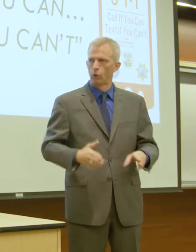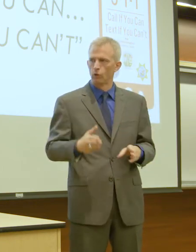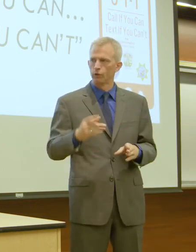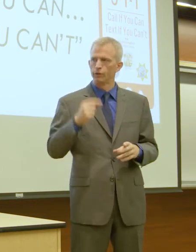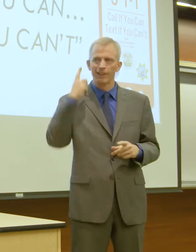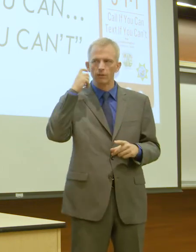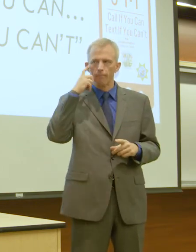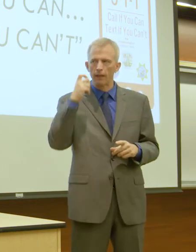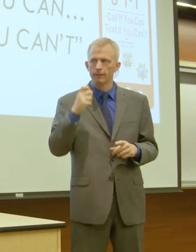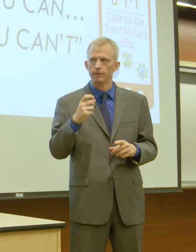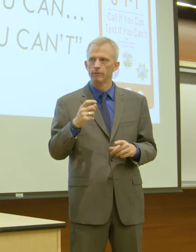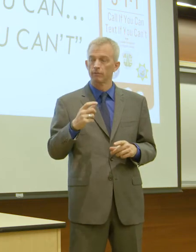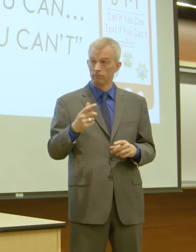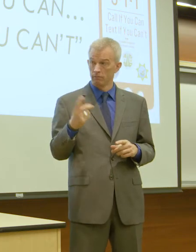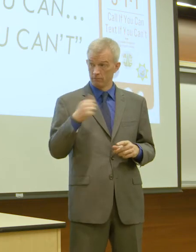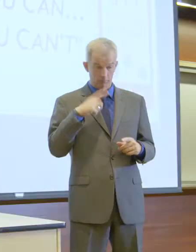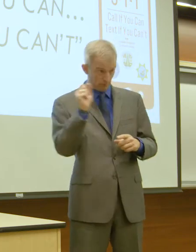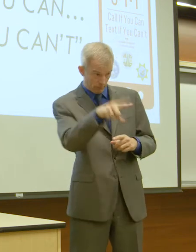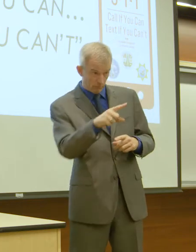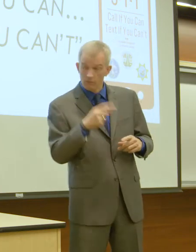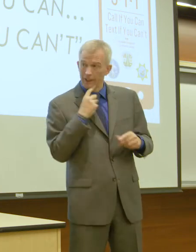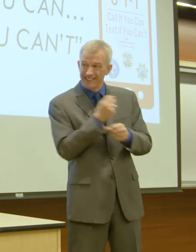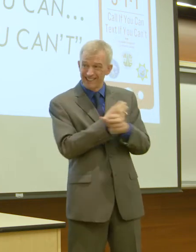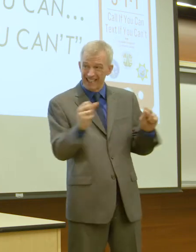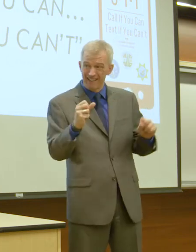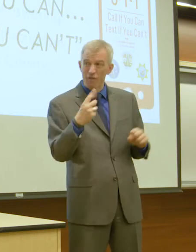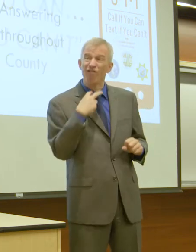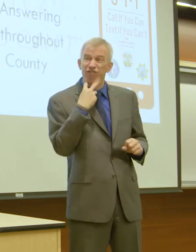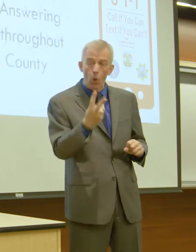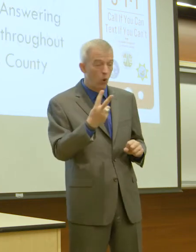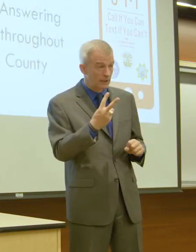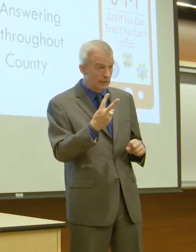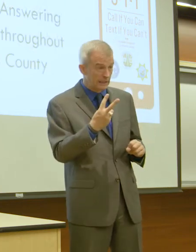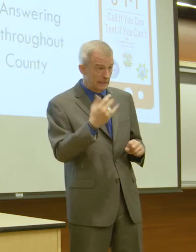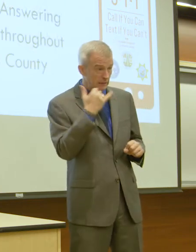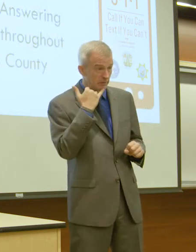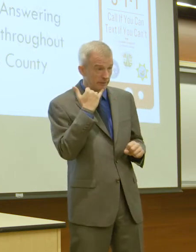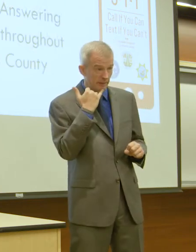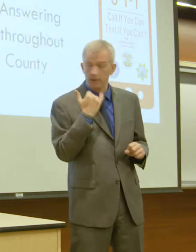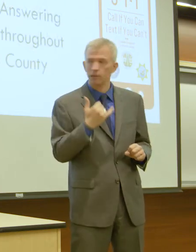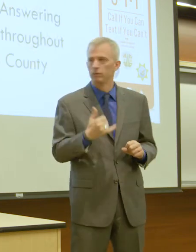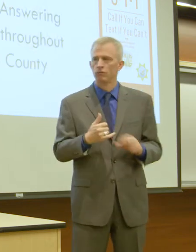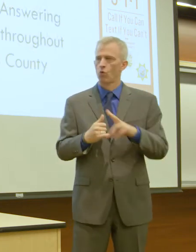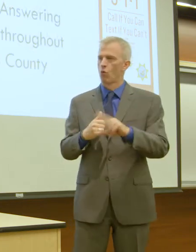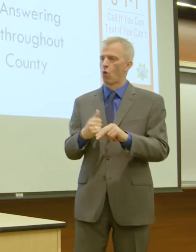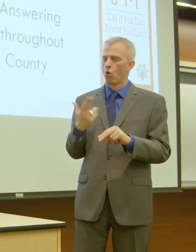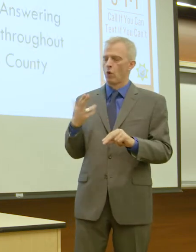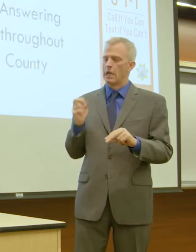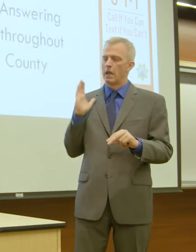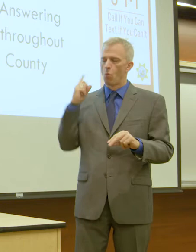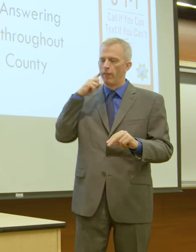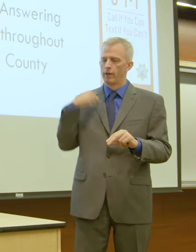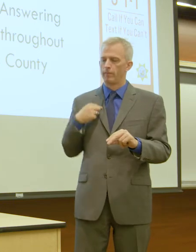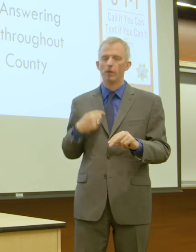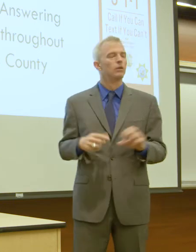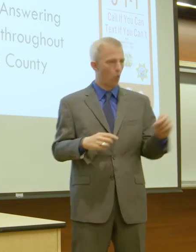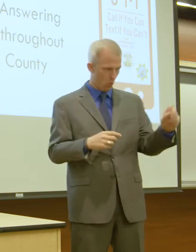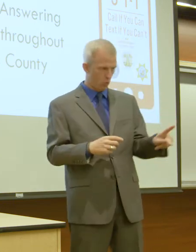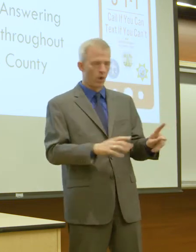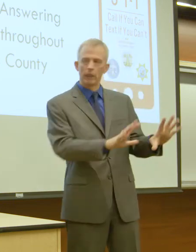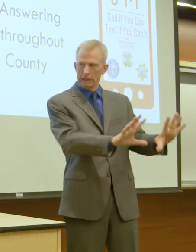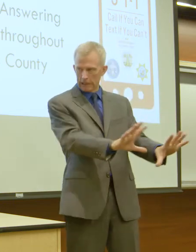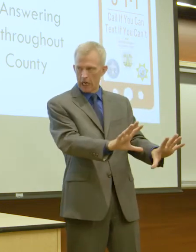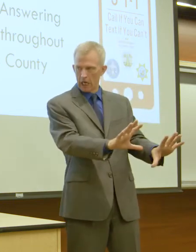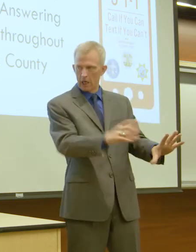voice call? Is it safe to make a voice call to 911? No, he will hear me. Okay, stay where you